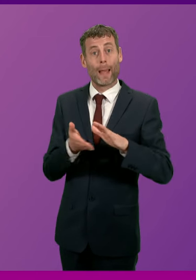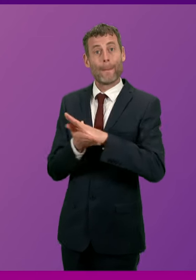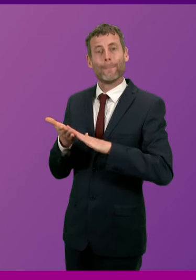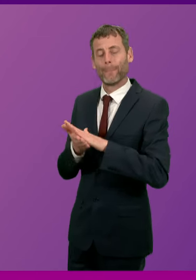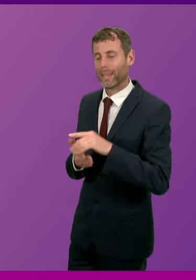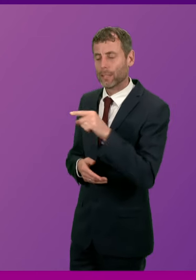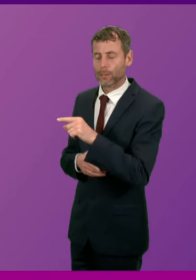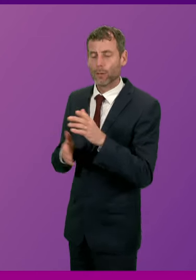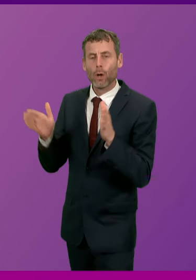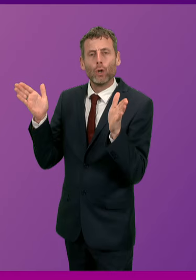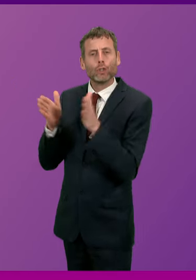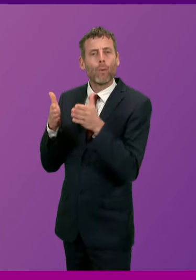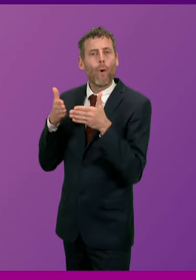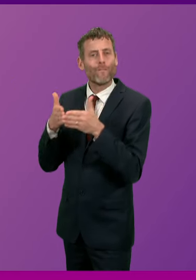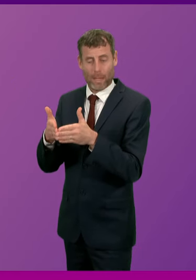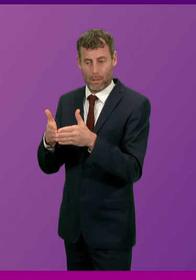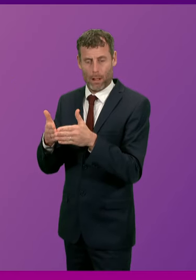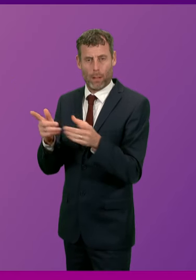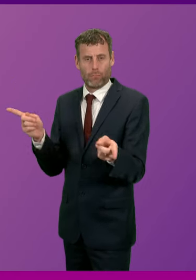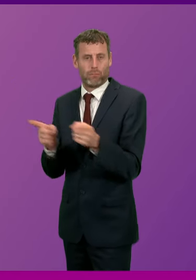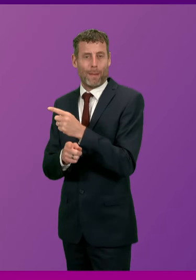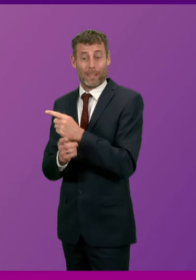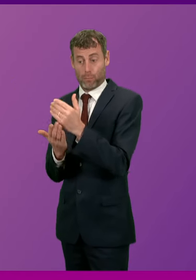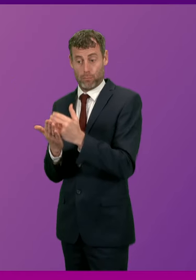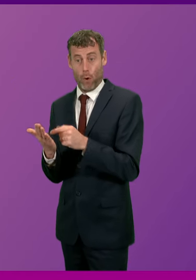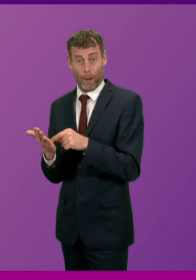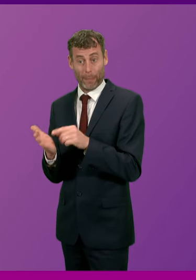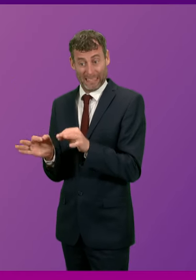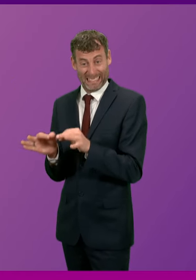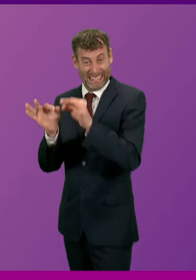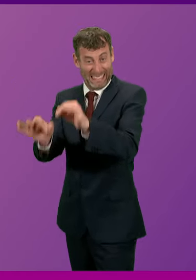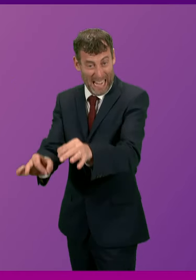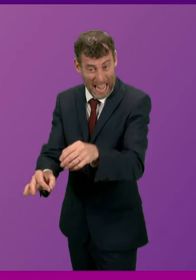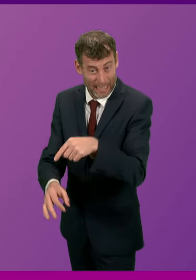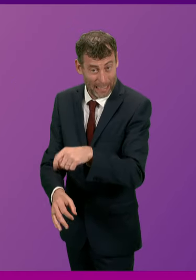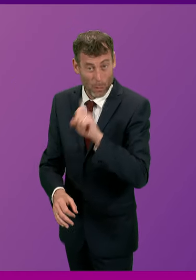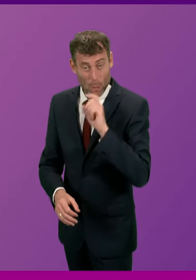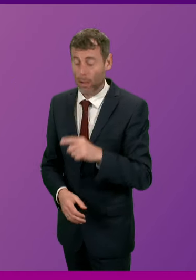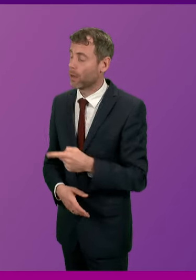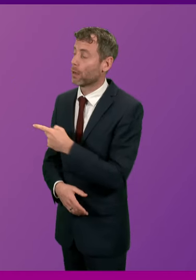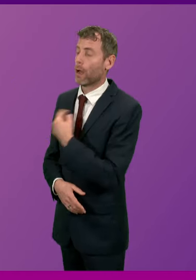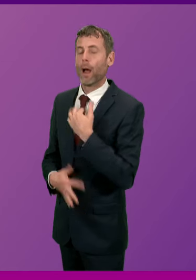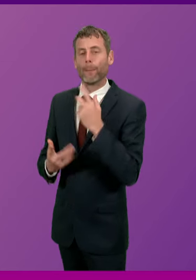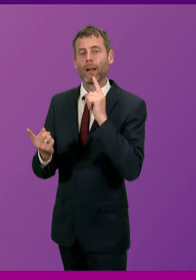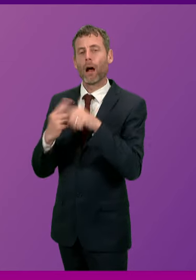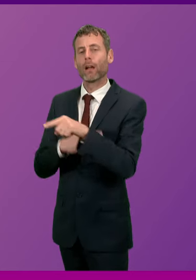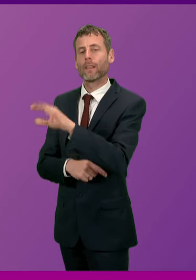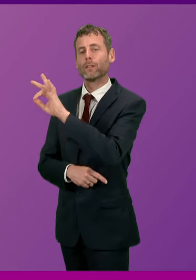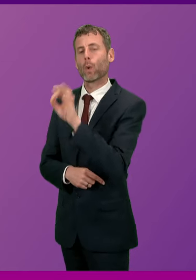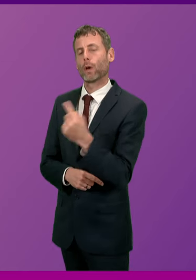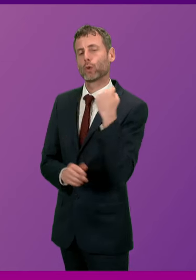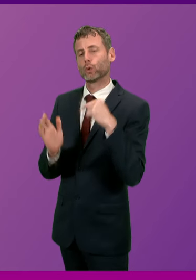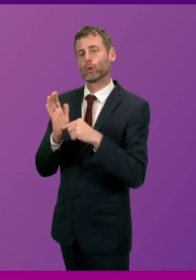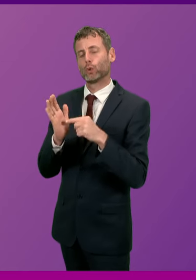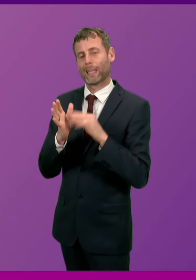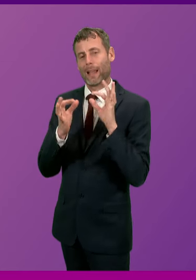vessel replacement programme being announced? First minister I answered a question on Tuesday which included the guidance that's been